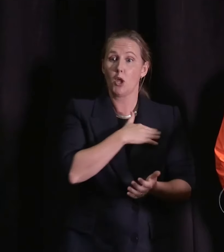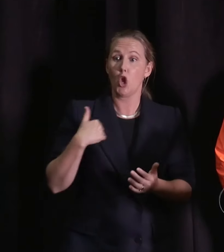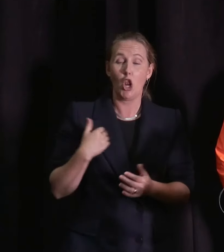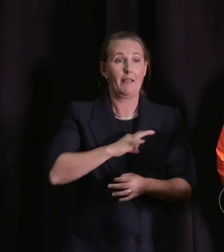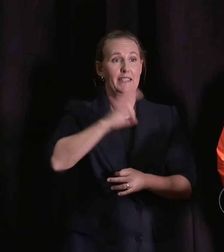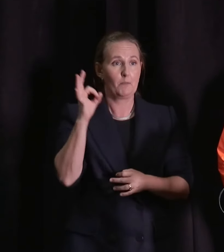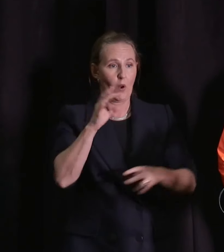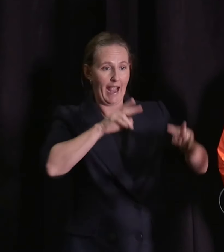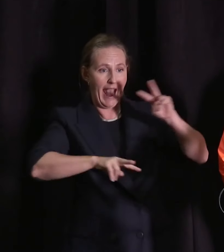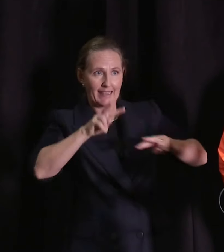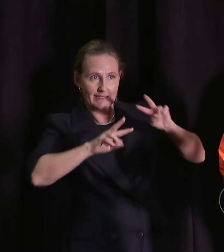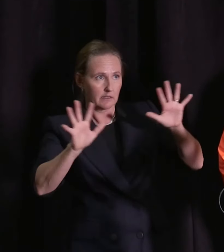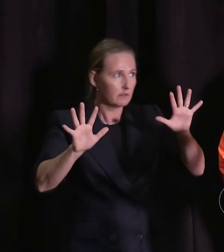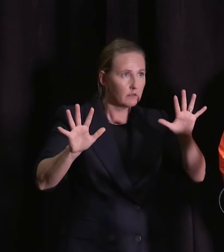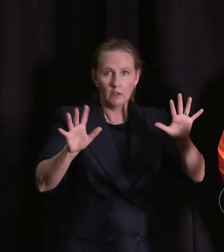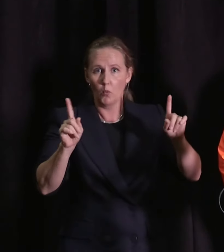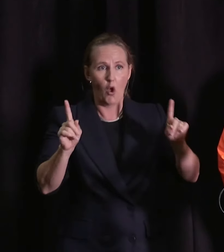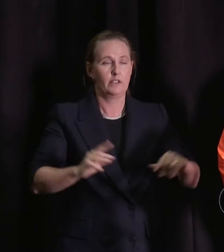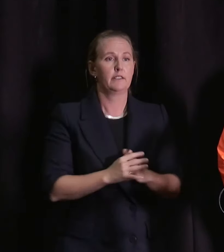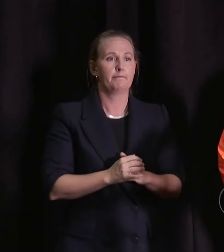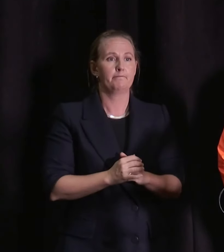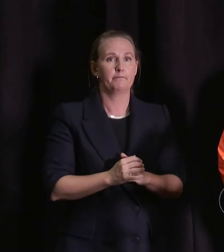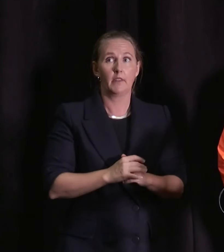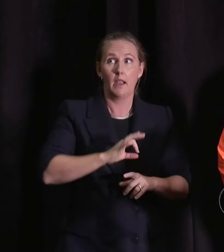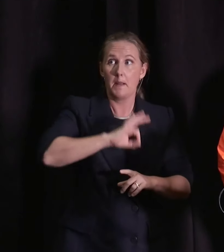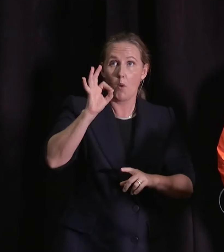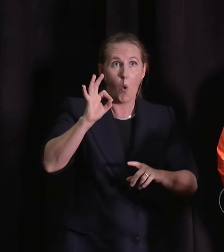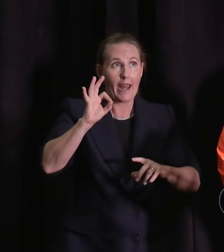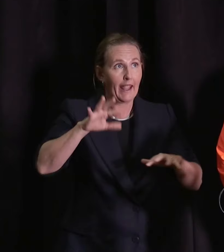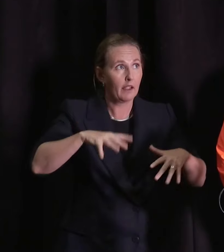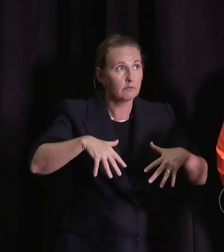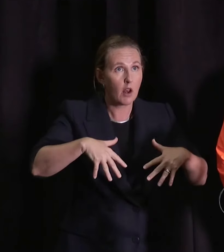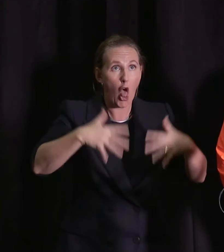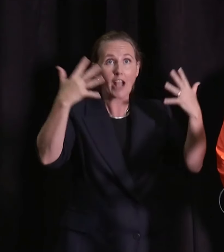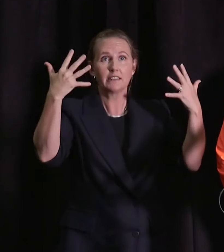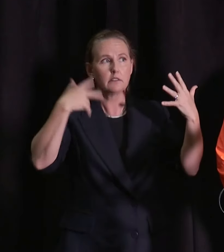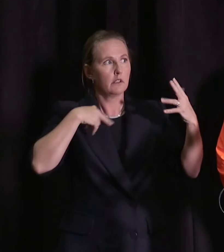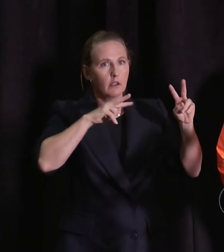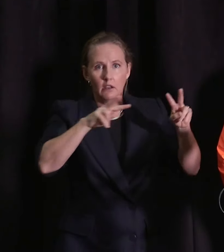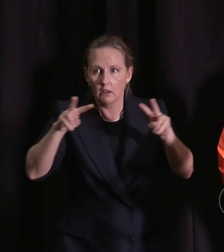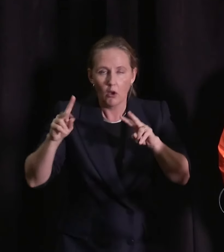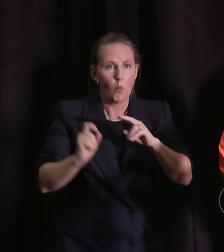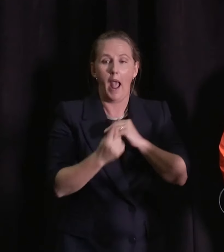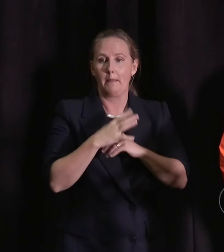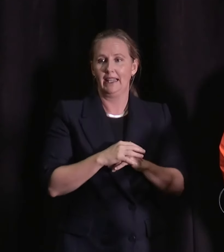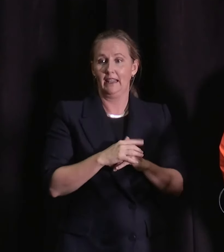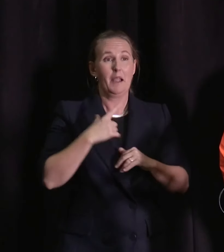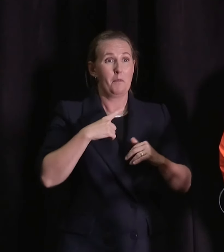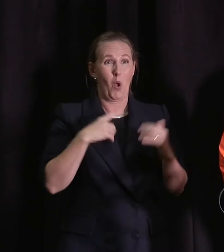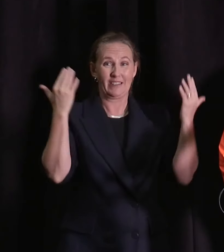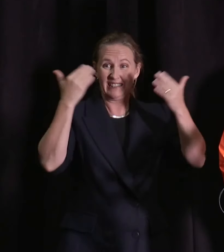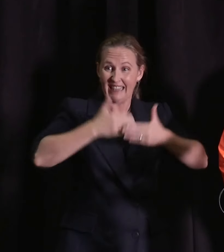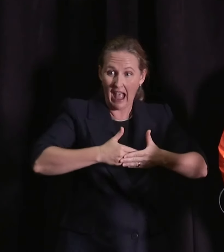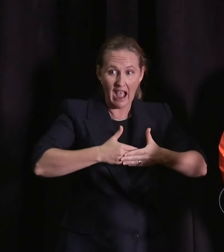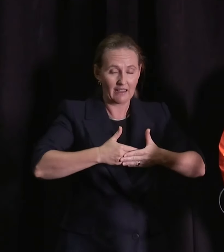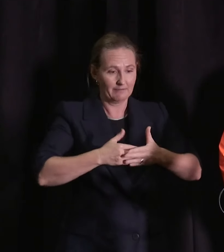It takes a wee while after day breaks for us to actually get a handle on what's happening because like it or not you can have the best technology in the world but until